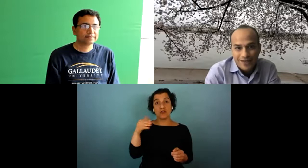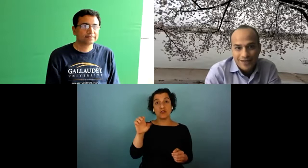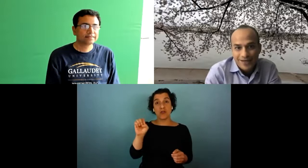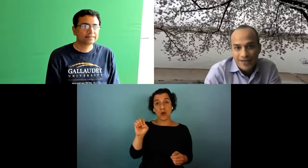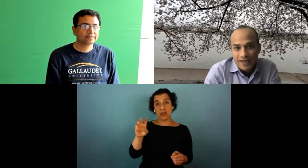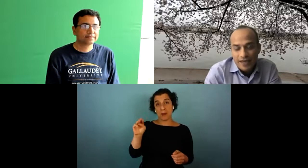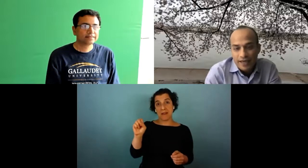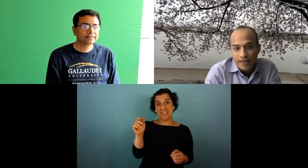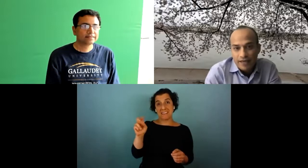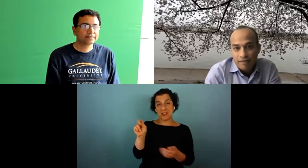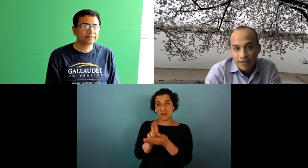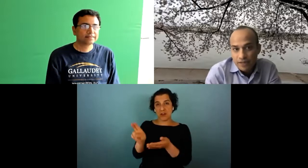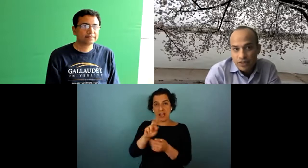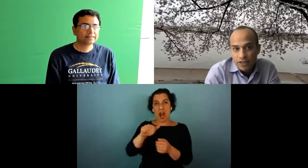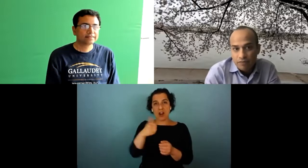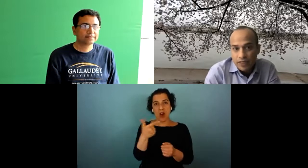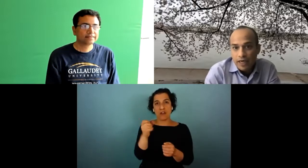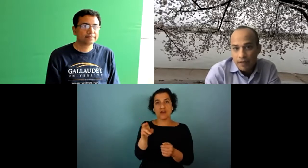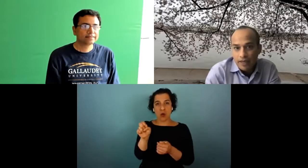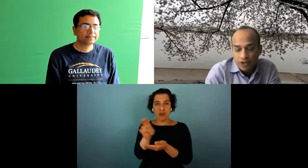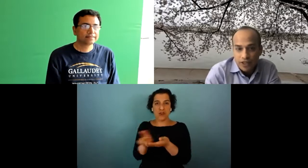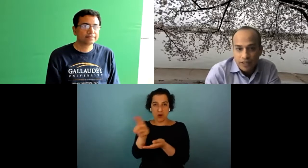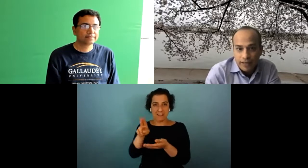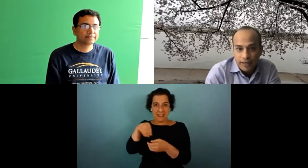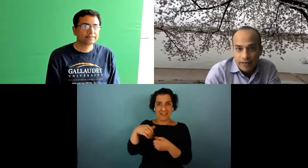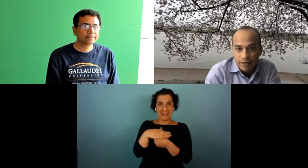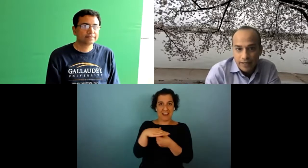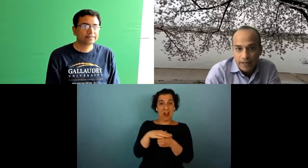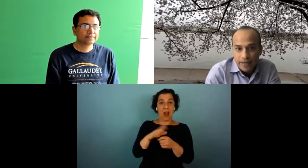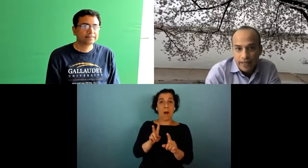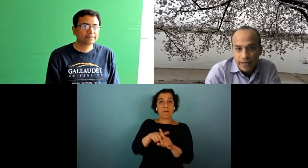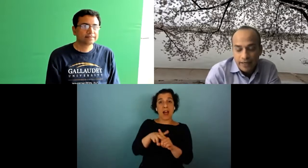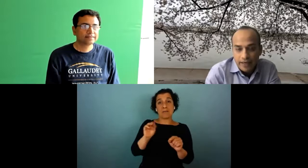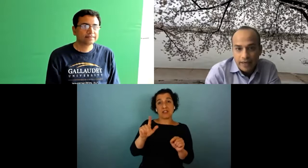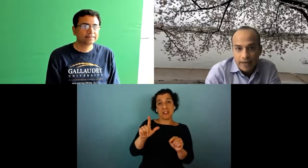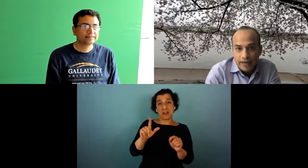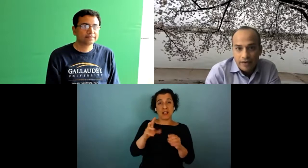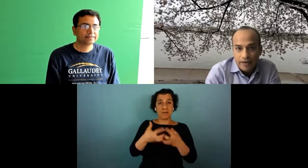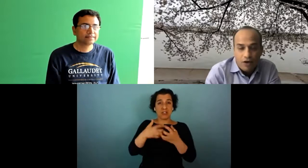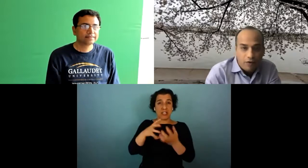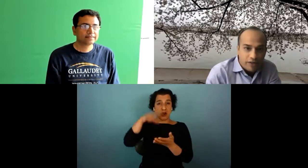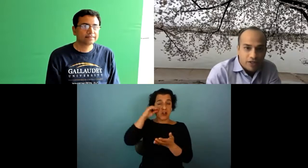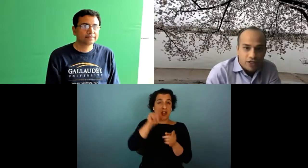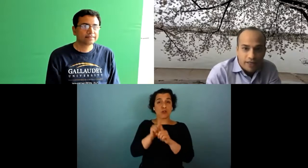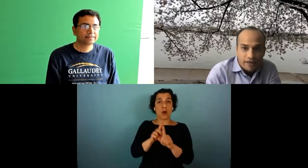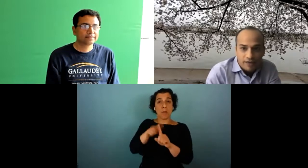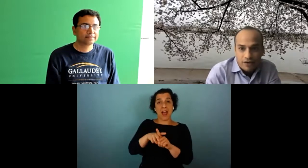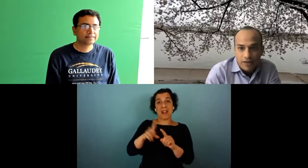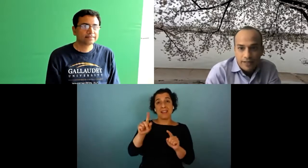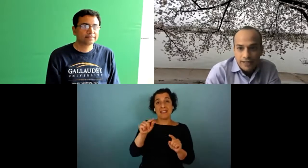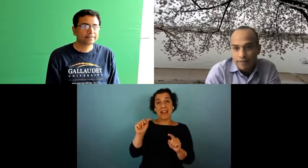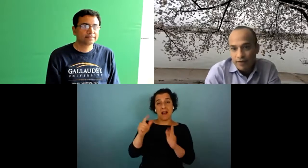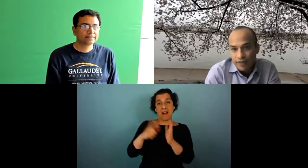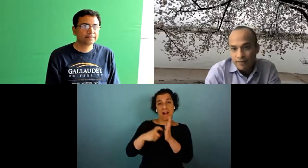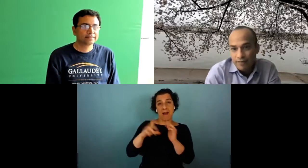in this area and my research is in mostly applied machine learning and applied data mining and along with raja and other